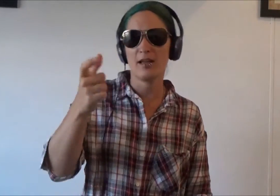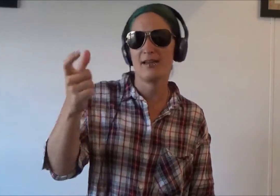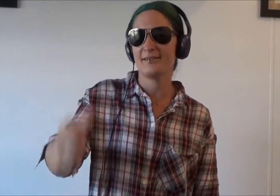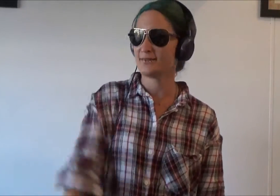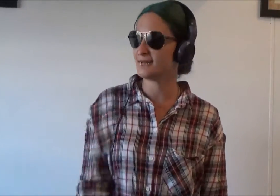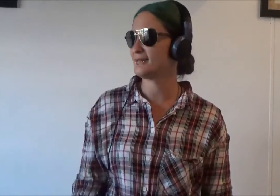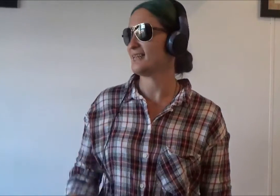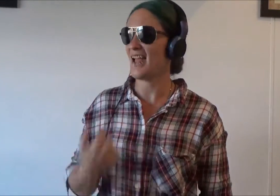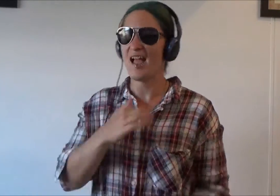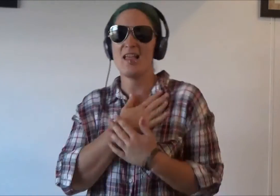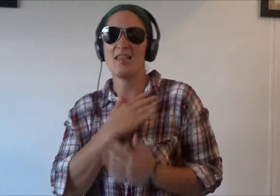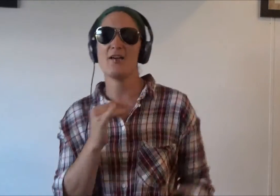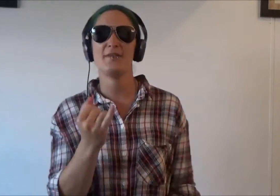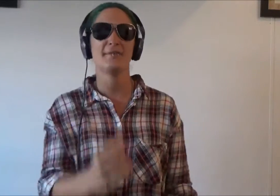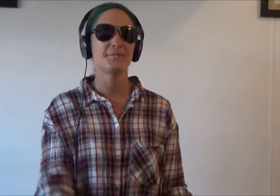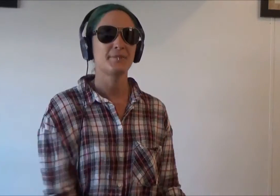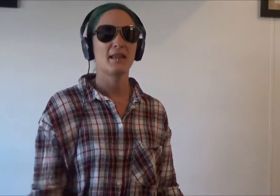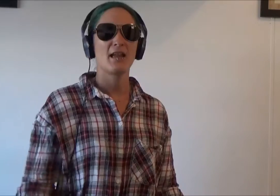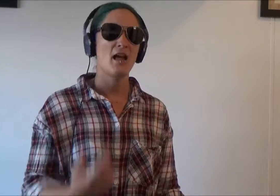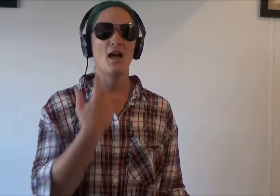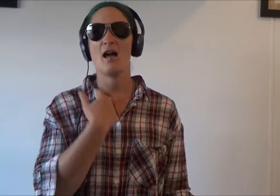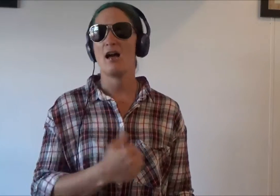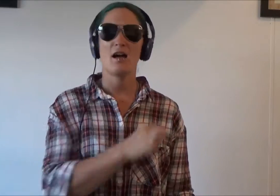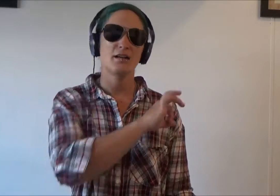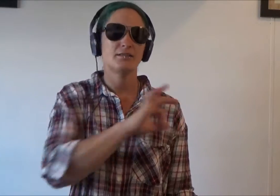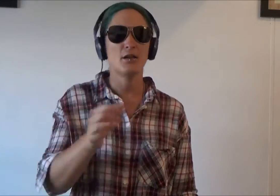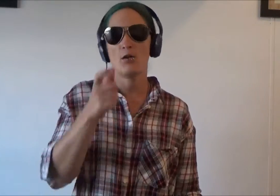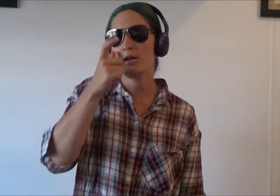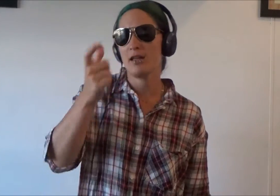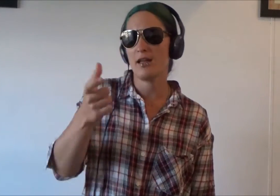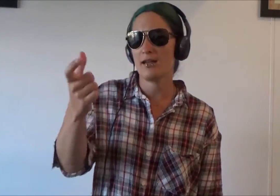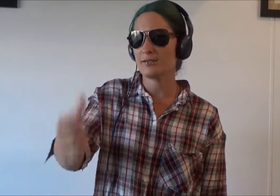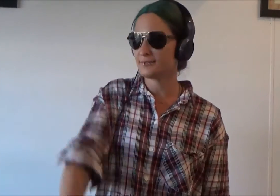care, I love it I don't care